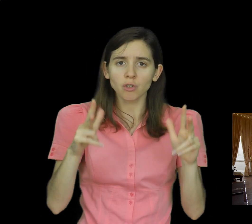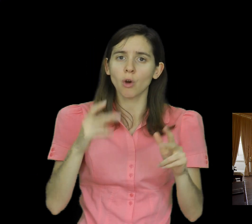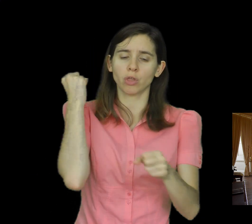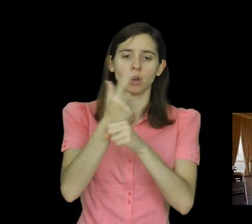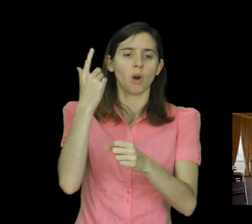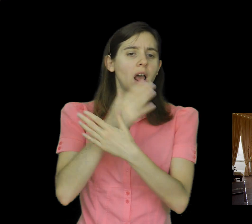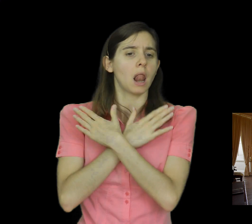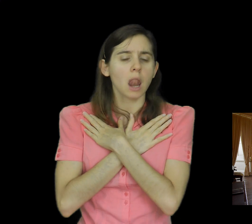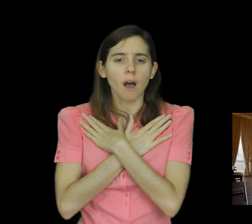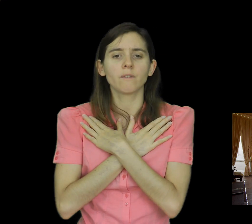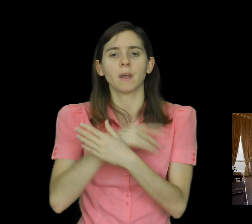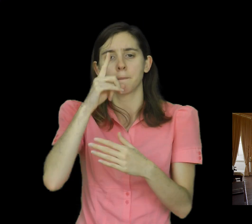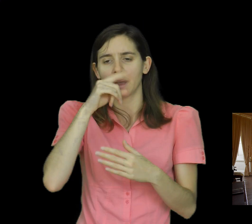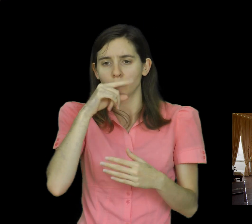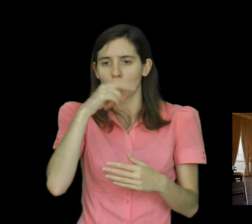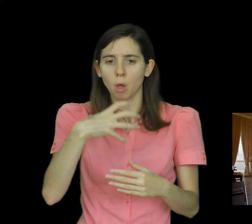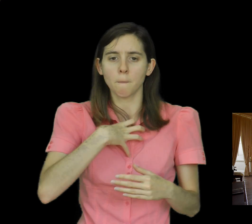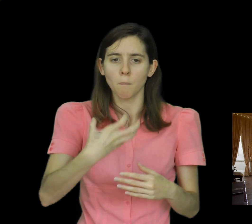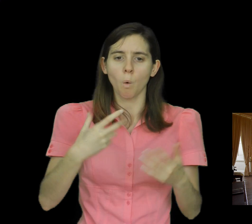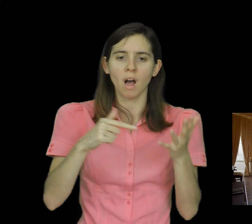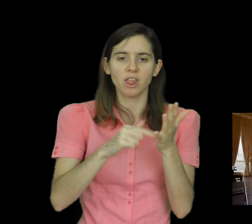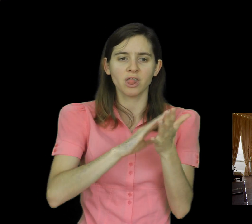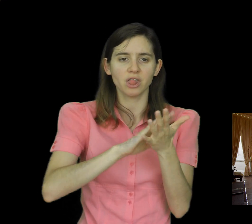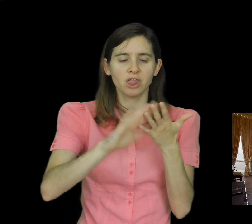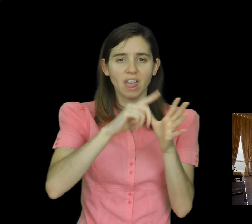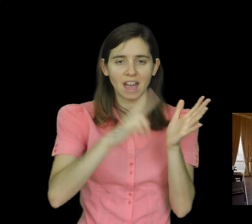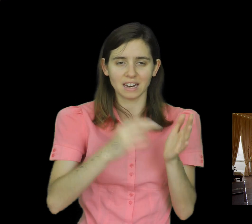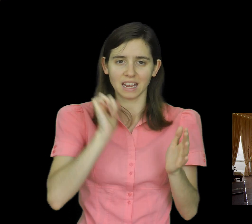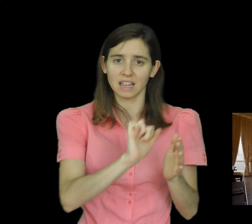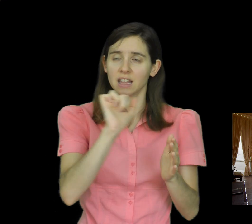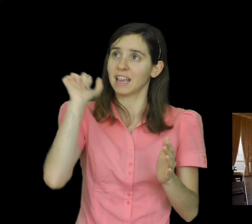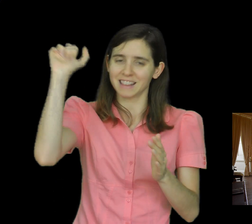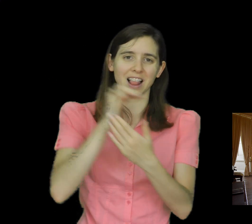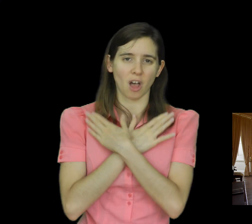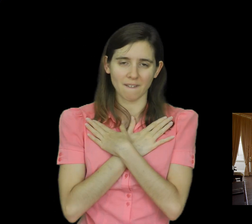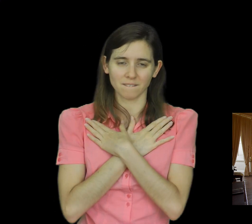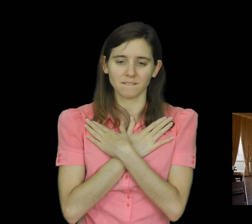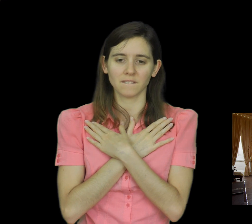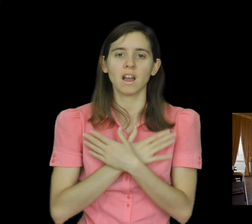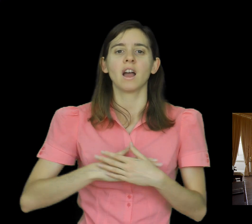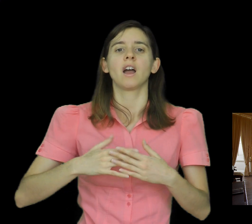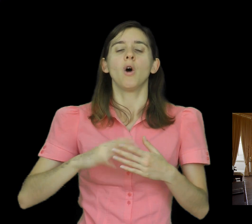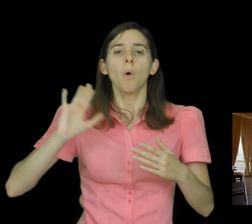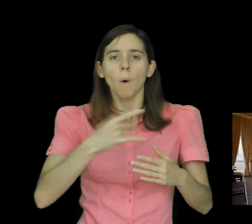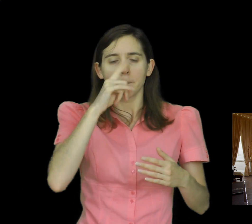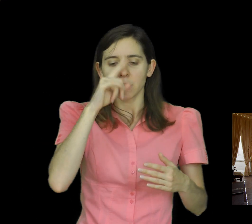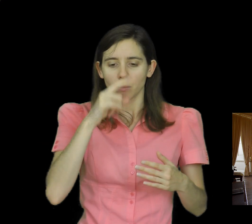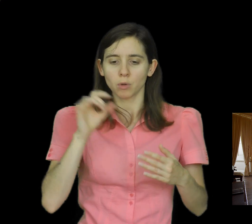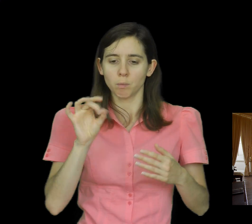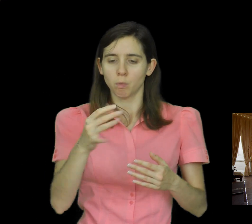humanity more than his own life. His death ensured that all who put their faith in him will have a